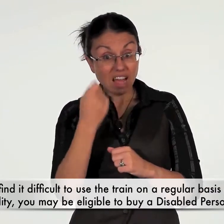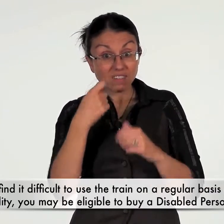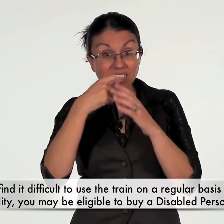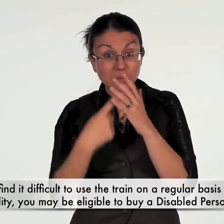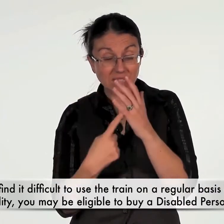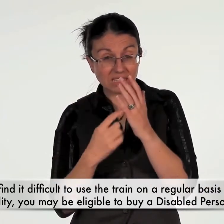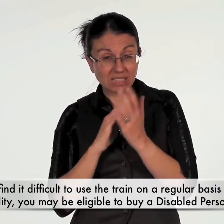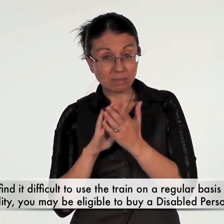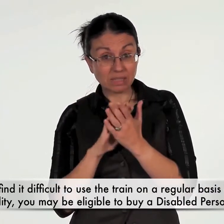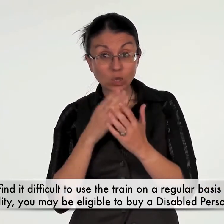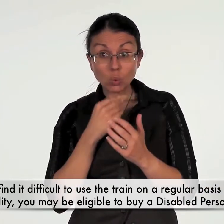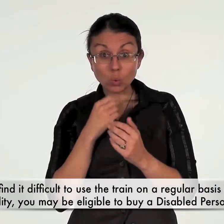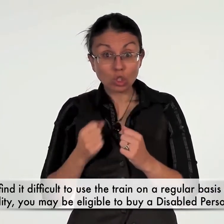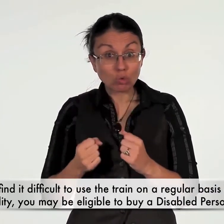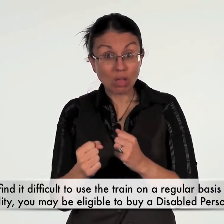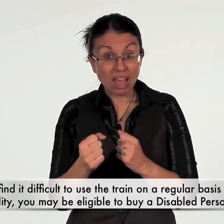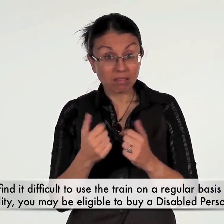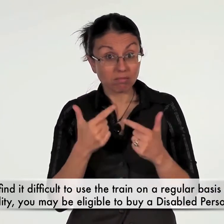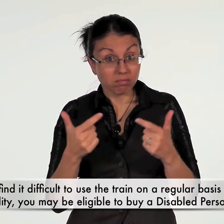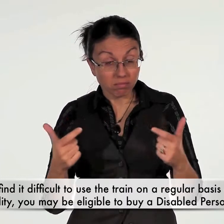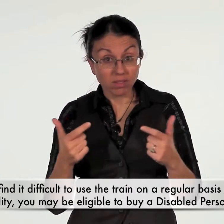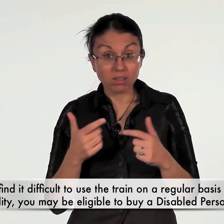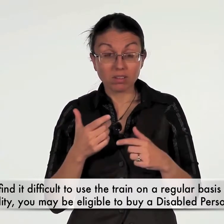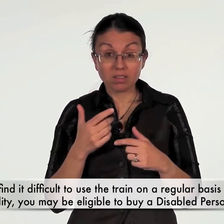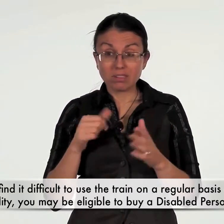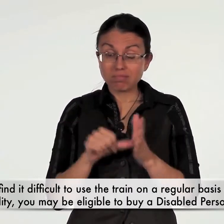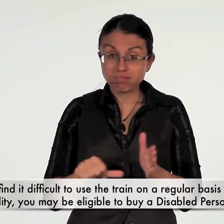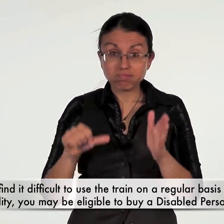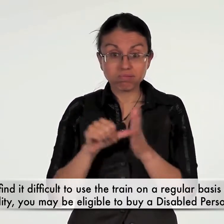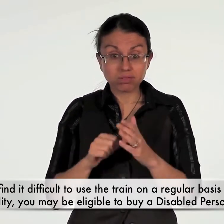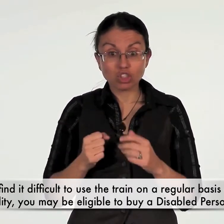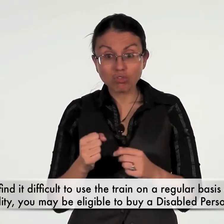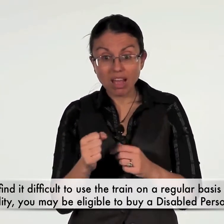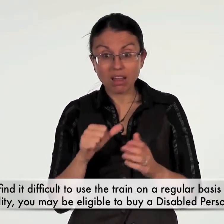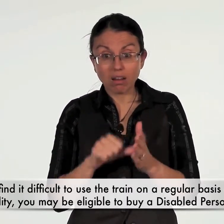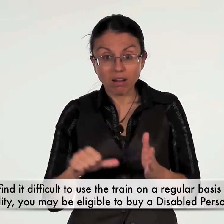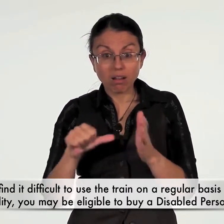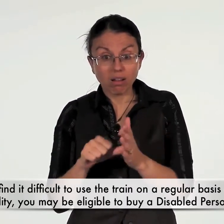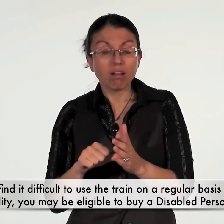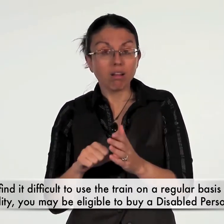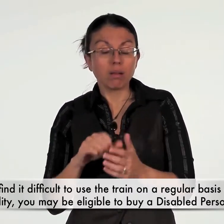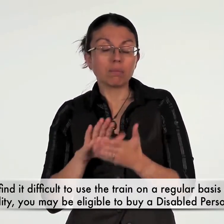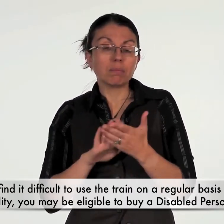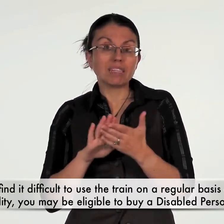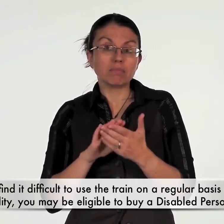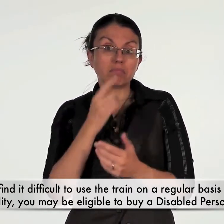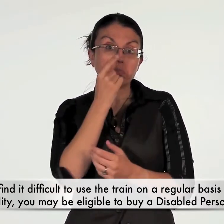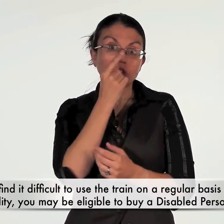if you find it difficult to use the train on a regular basis due to your disability you may be eligible to buy a disabled